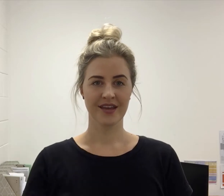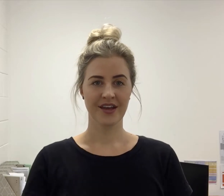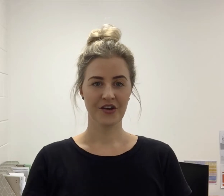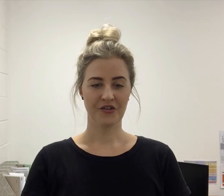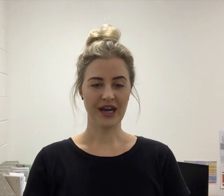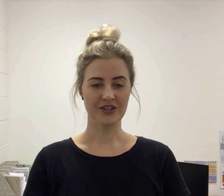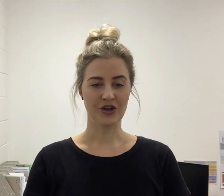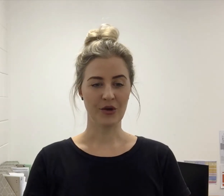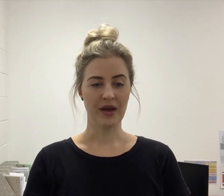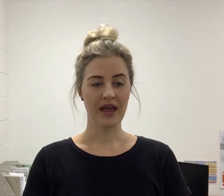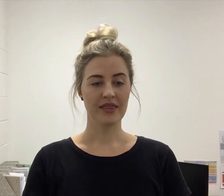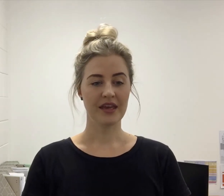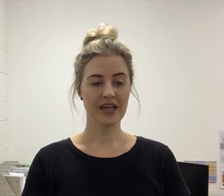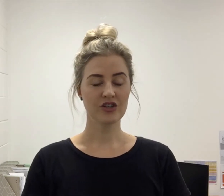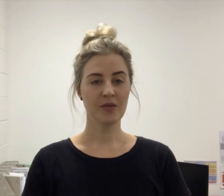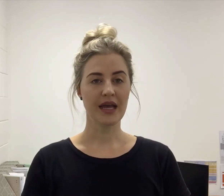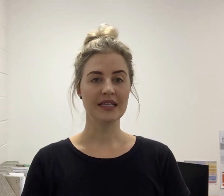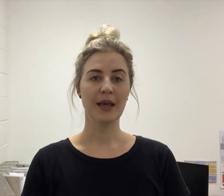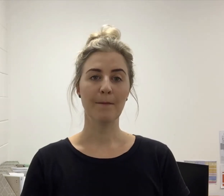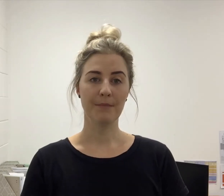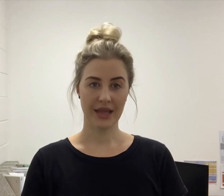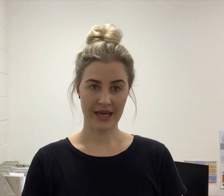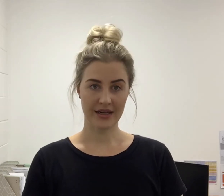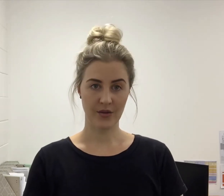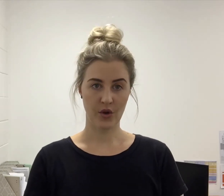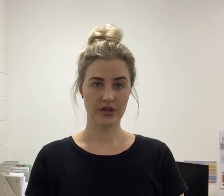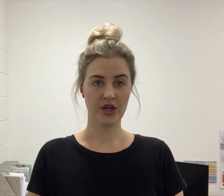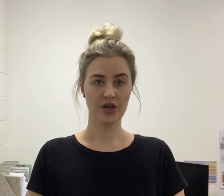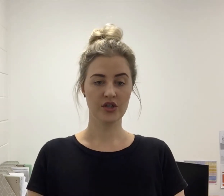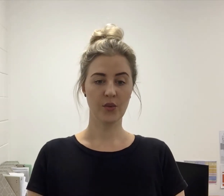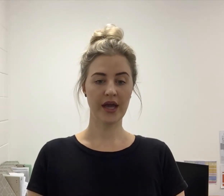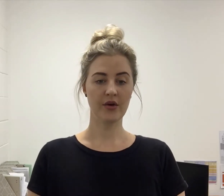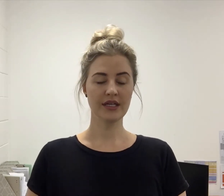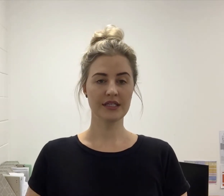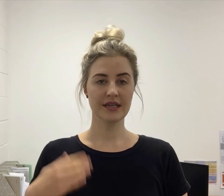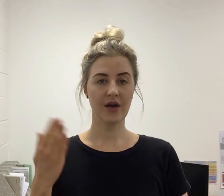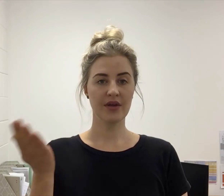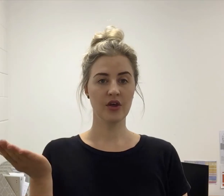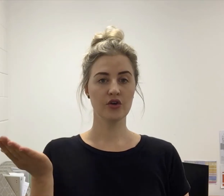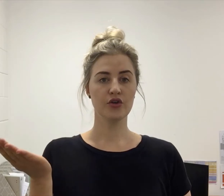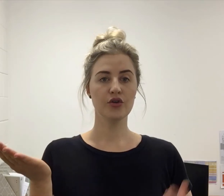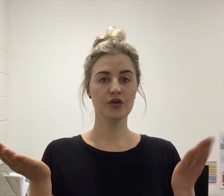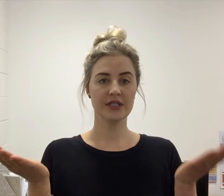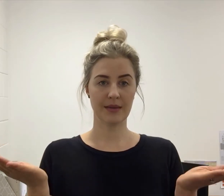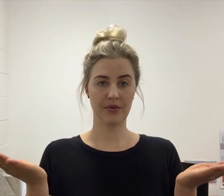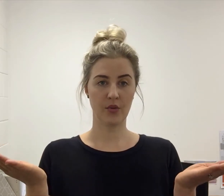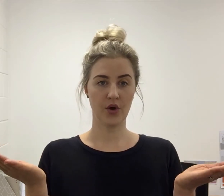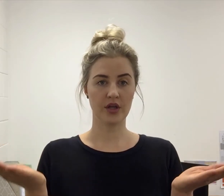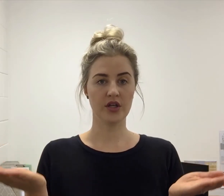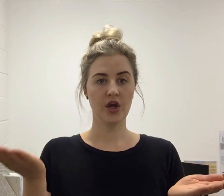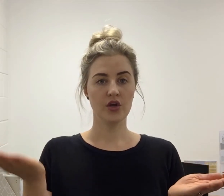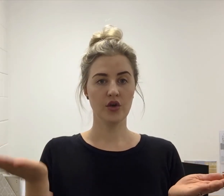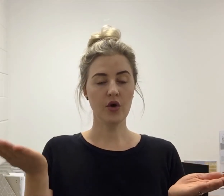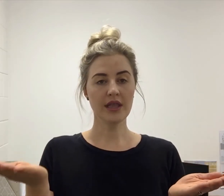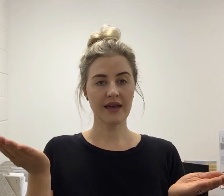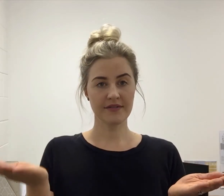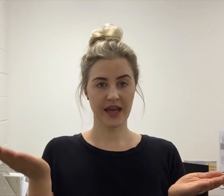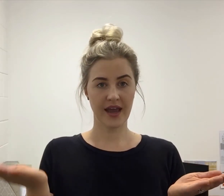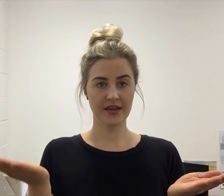Great job. The next job is blending words. So we're going to start with two separate words. Your left hand